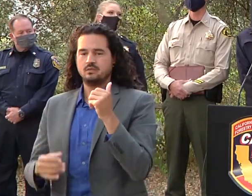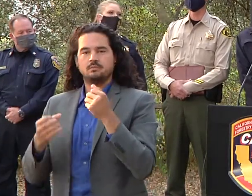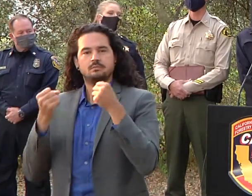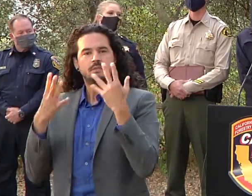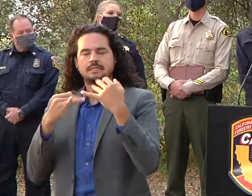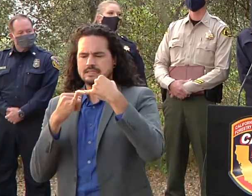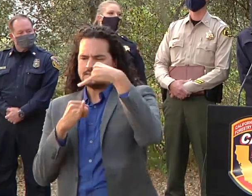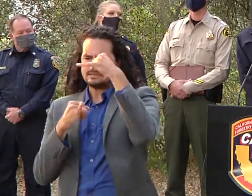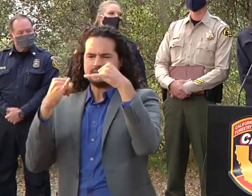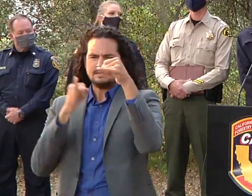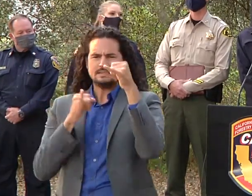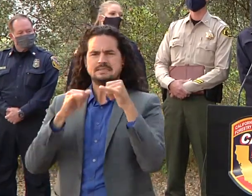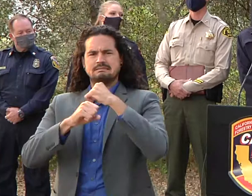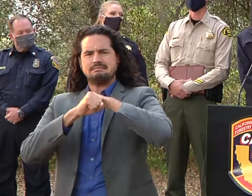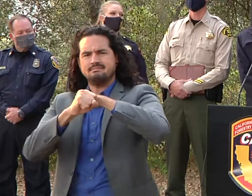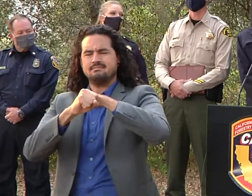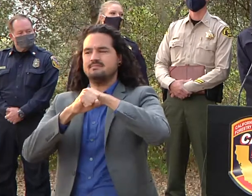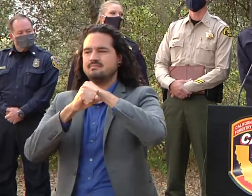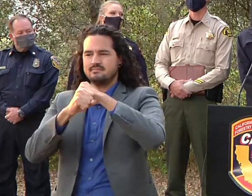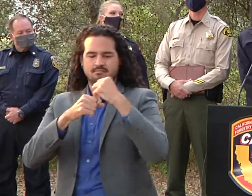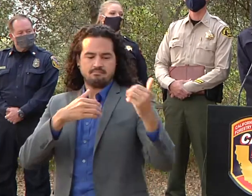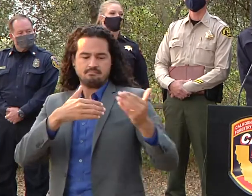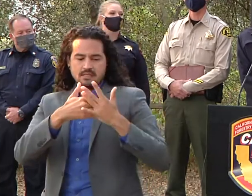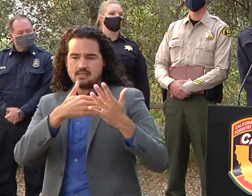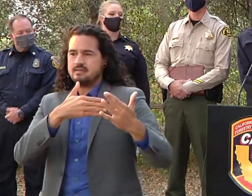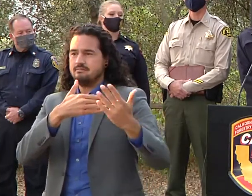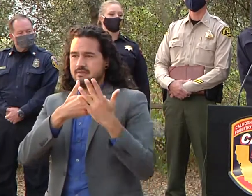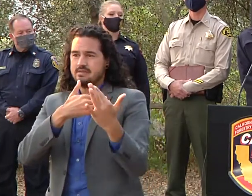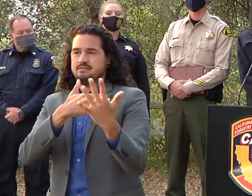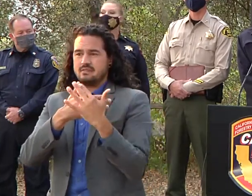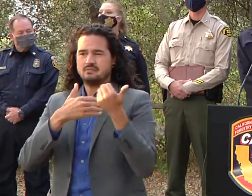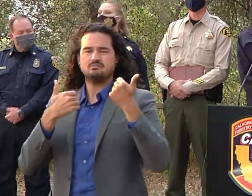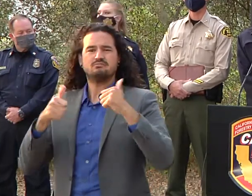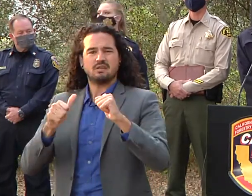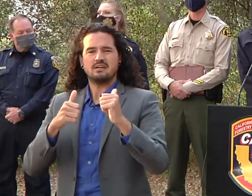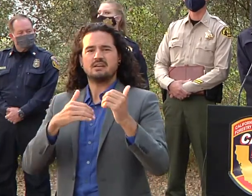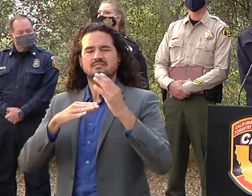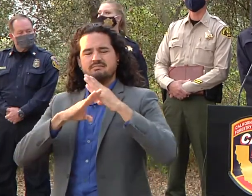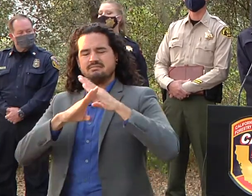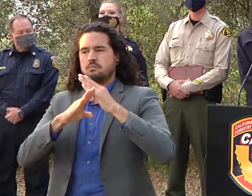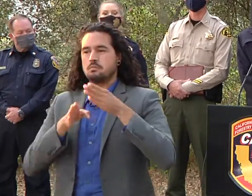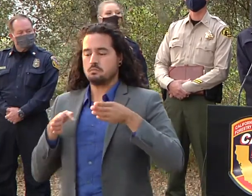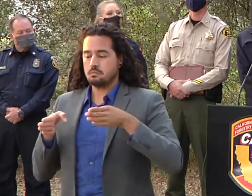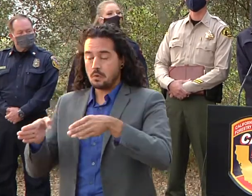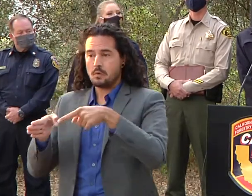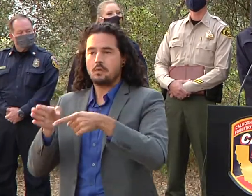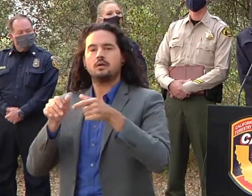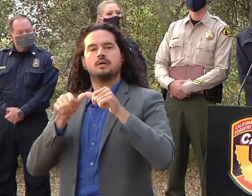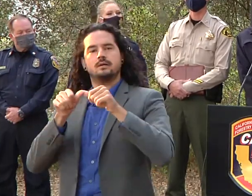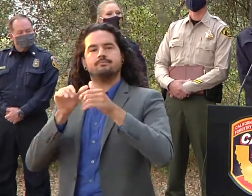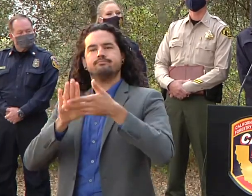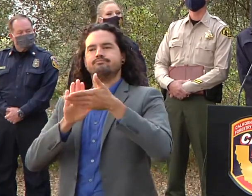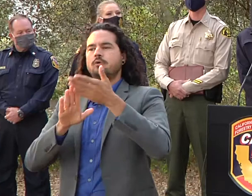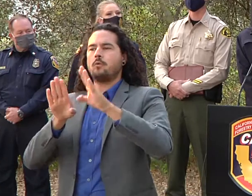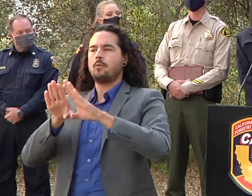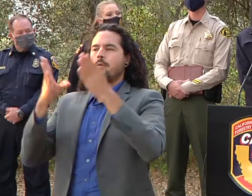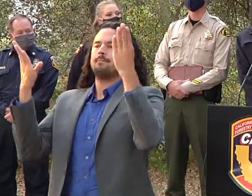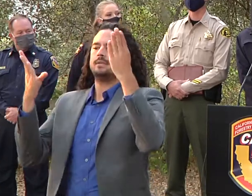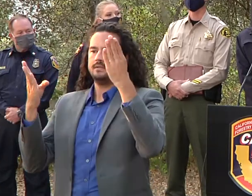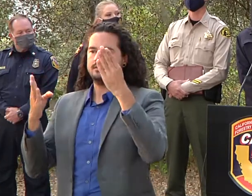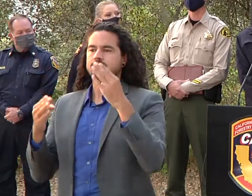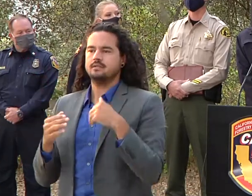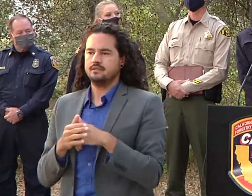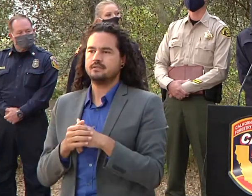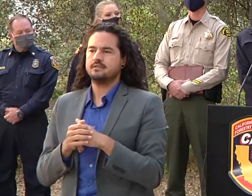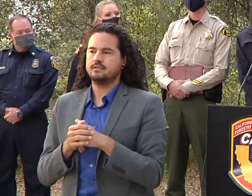and rendering that safe roadways being kept open so the utility companies can get into their work a lot of work being done by the utility companies